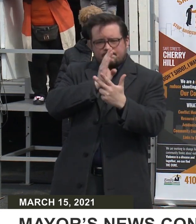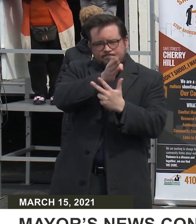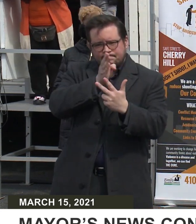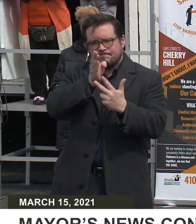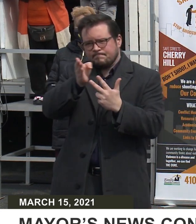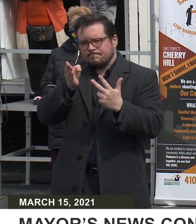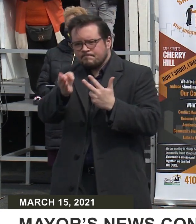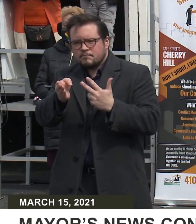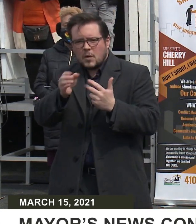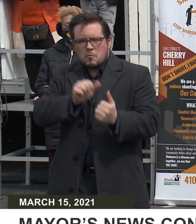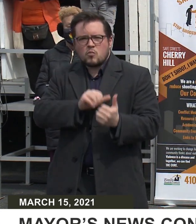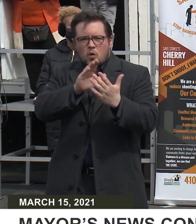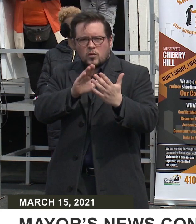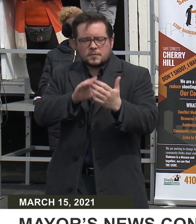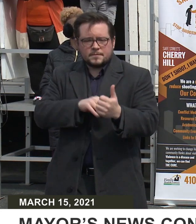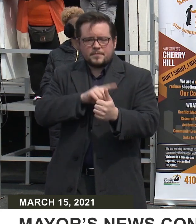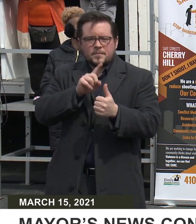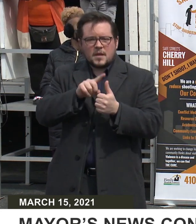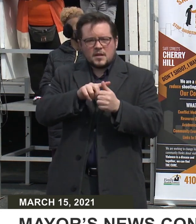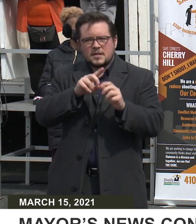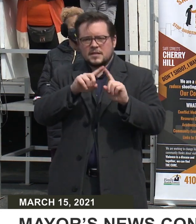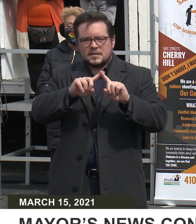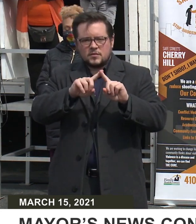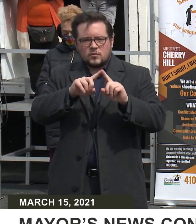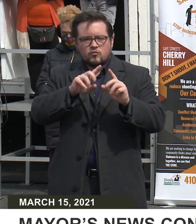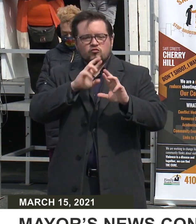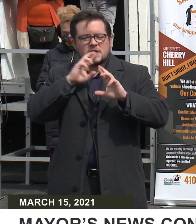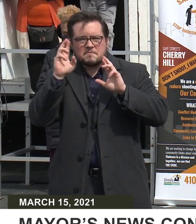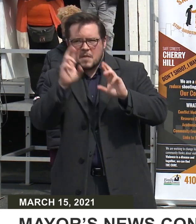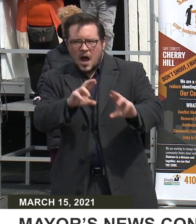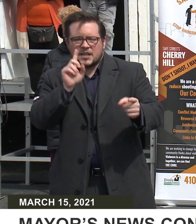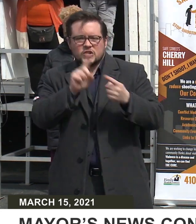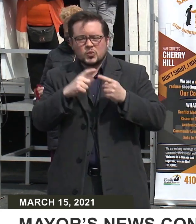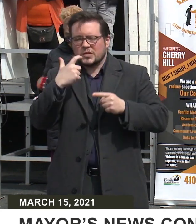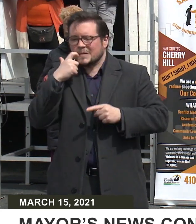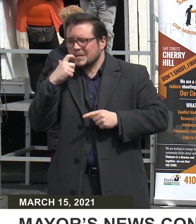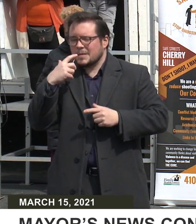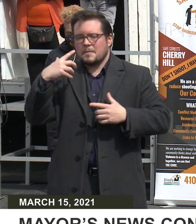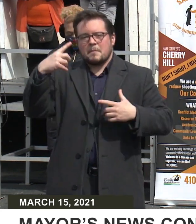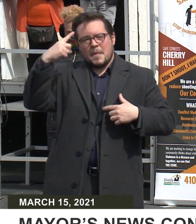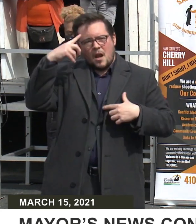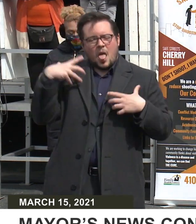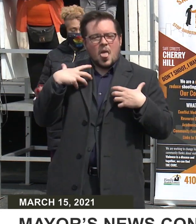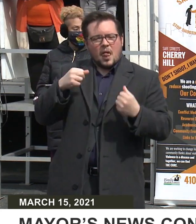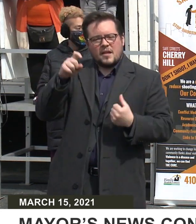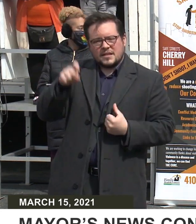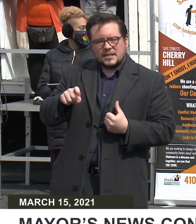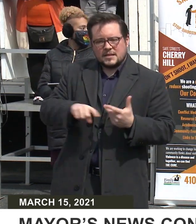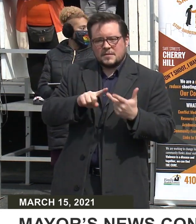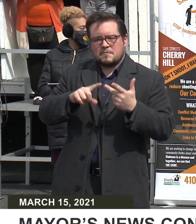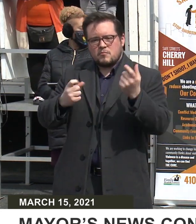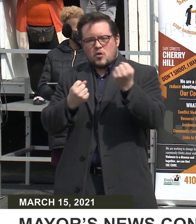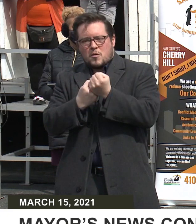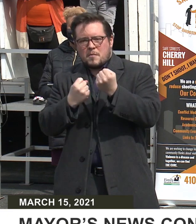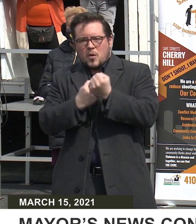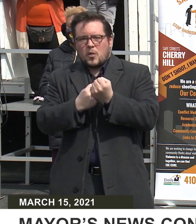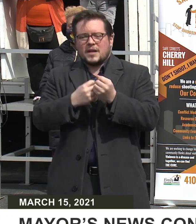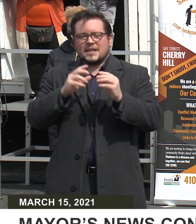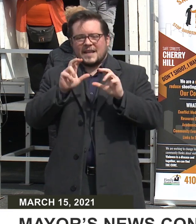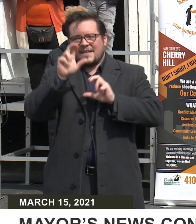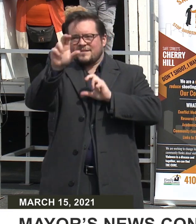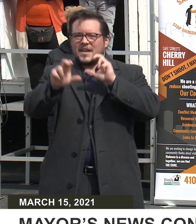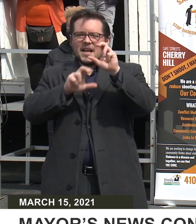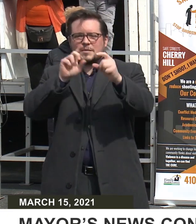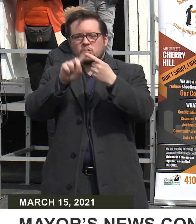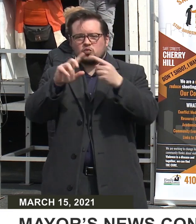by addressing the social determinants of health, responding to addiction and mental health needs, and promoting upstream investment to